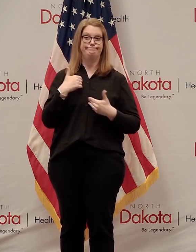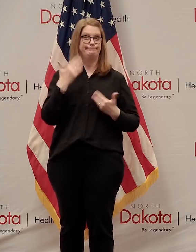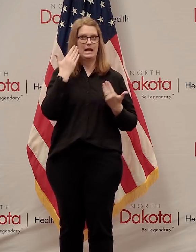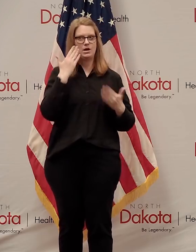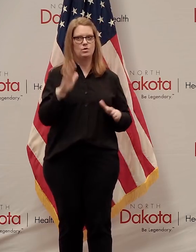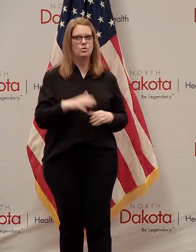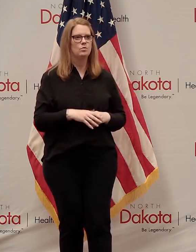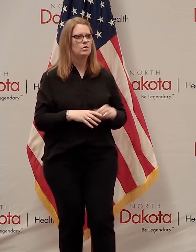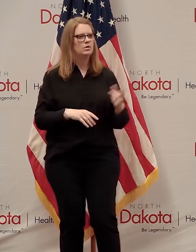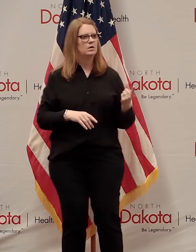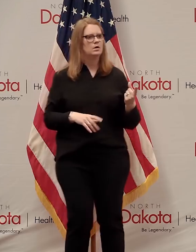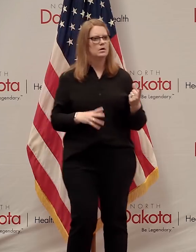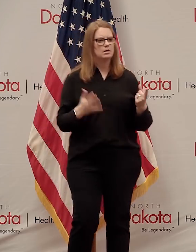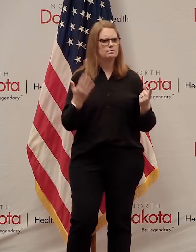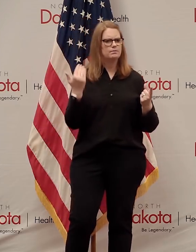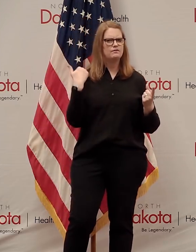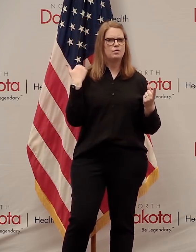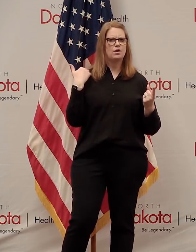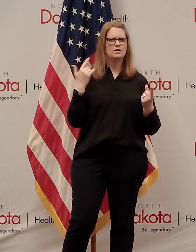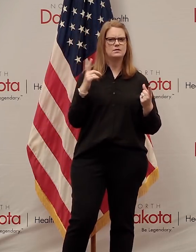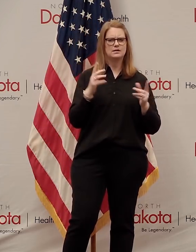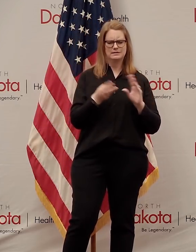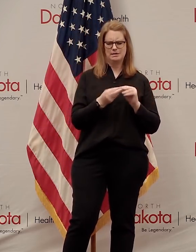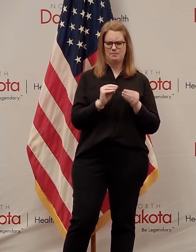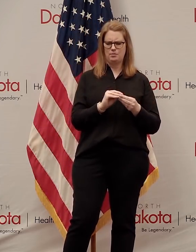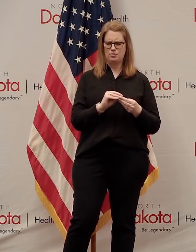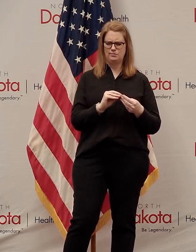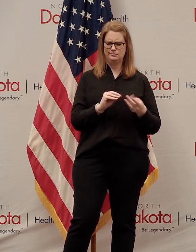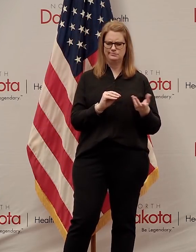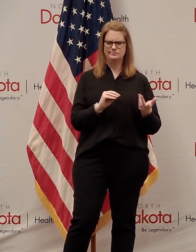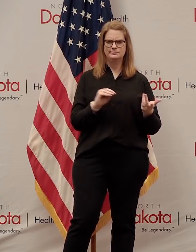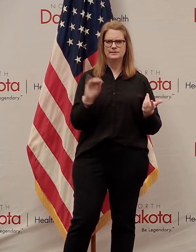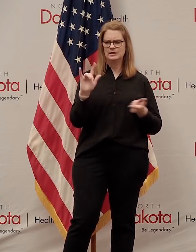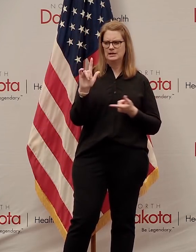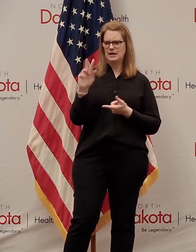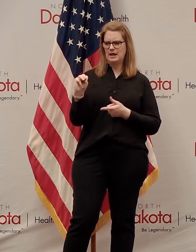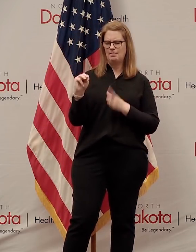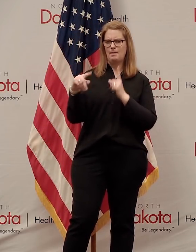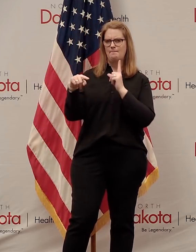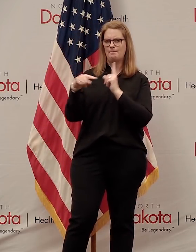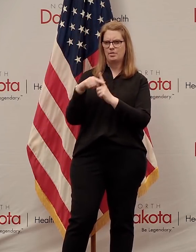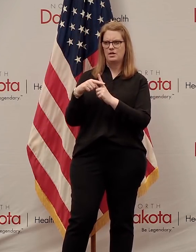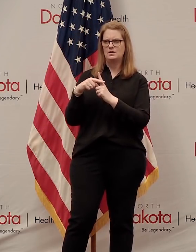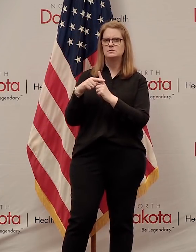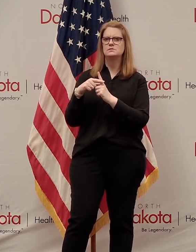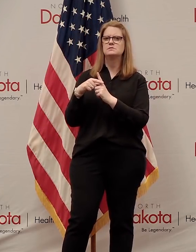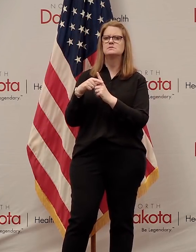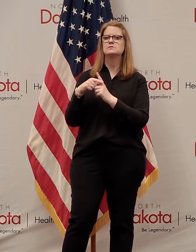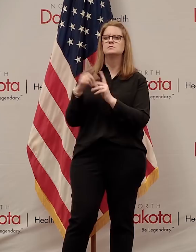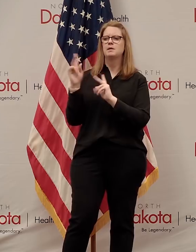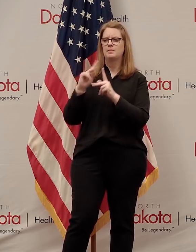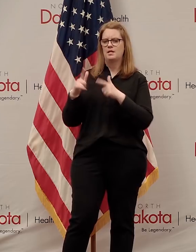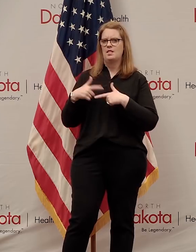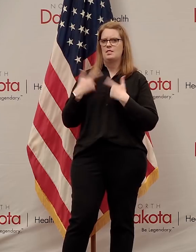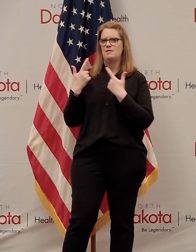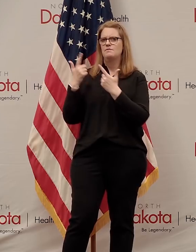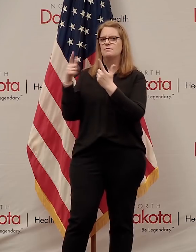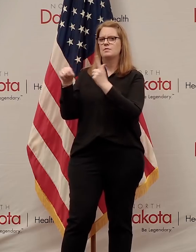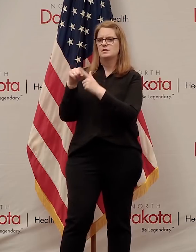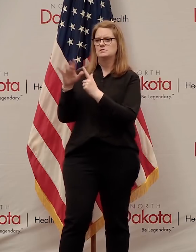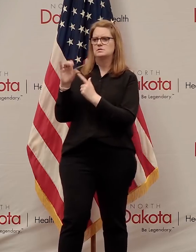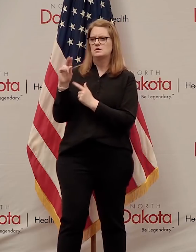I know we had a number at one point that was LM plus household members plus contacts,